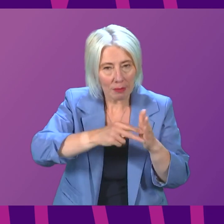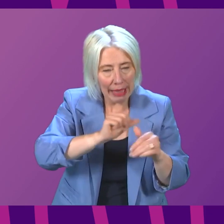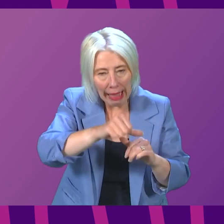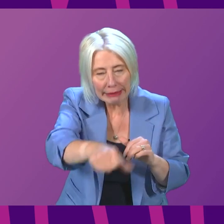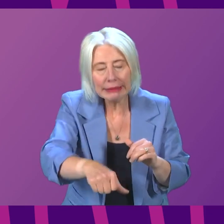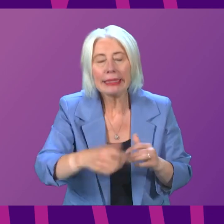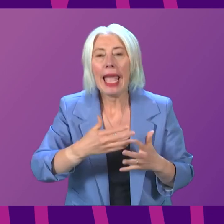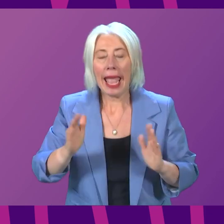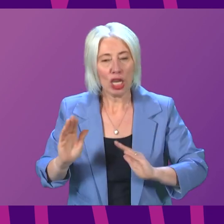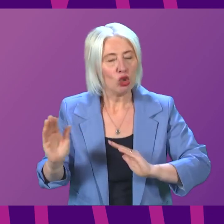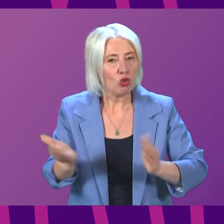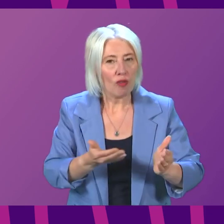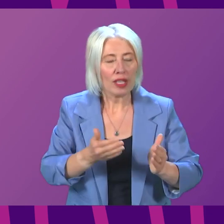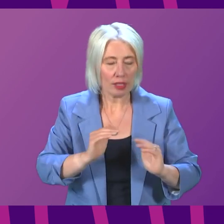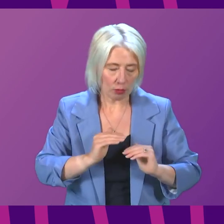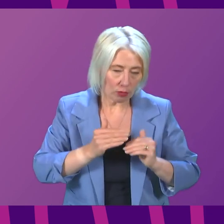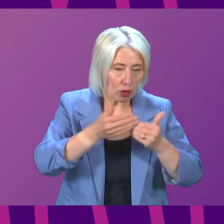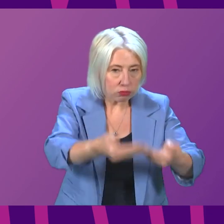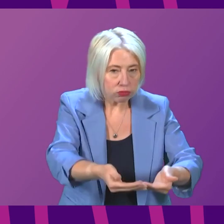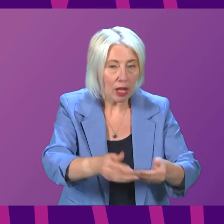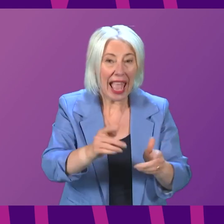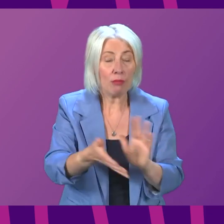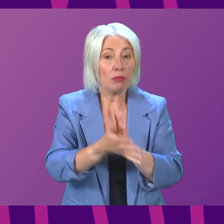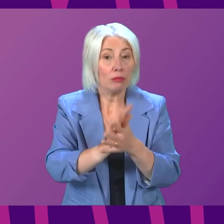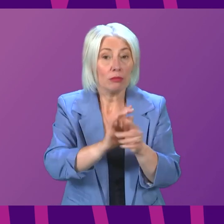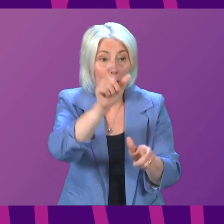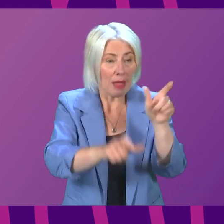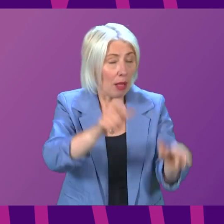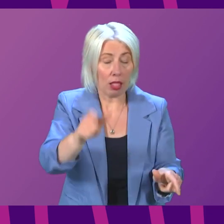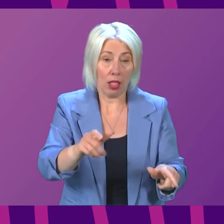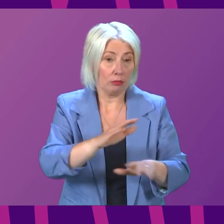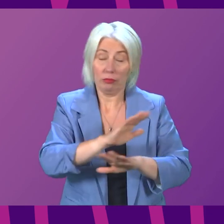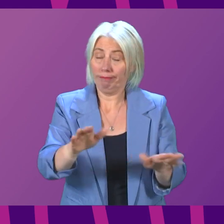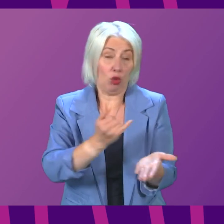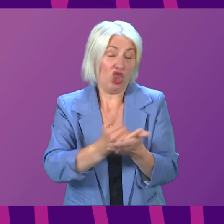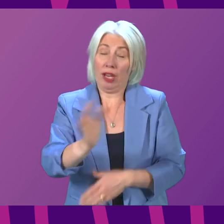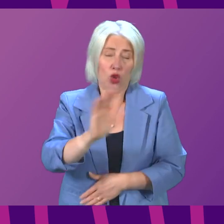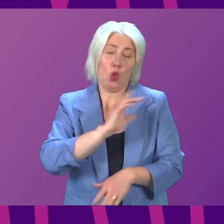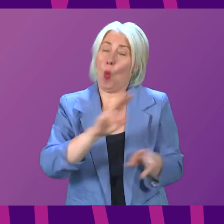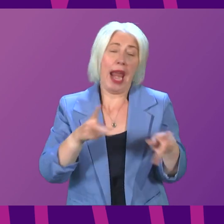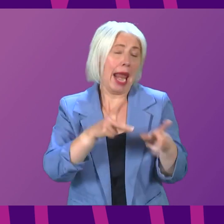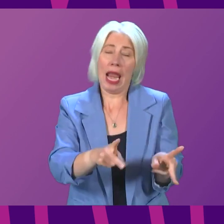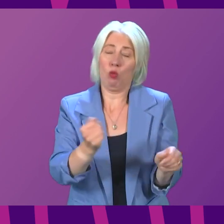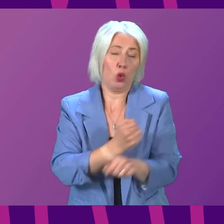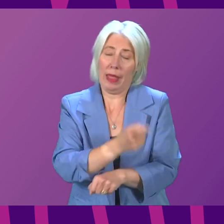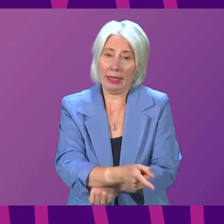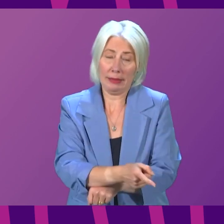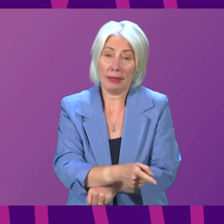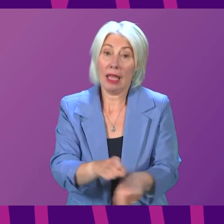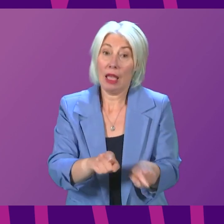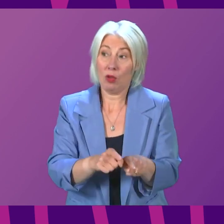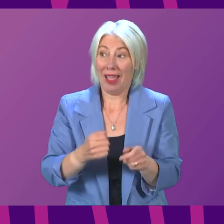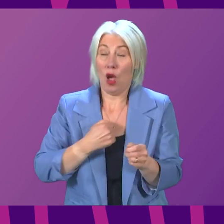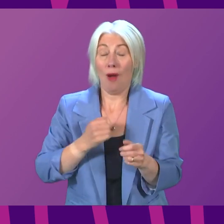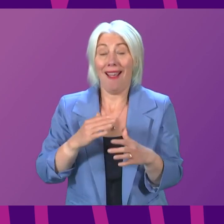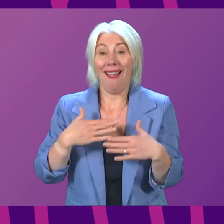service delivery suggestions that would have been detrimental to patients were immediately rejected. And let me confirm, as outlined in our